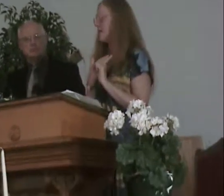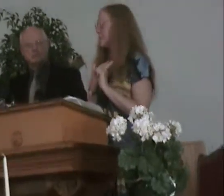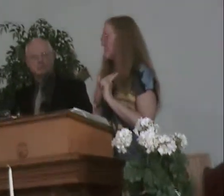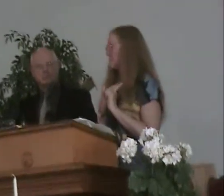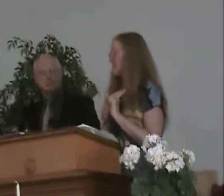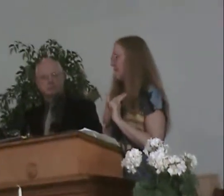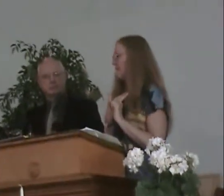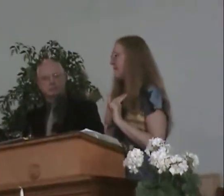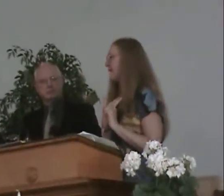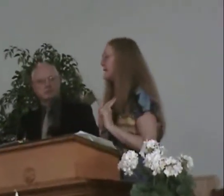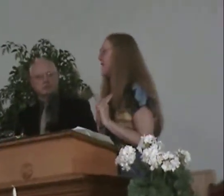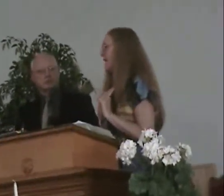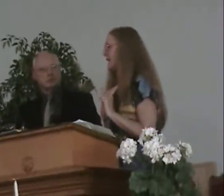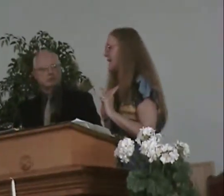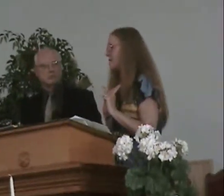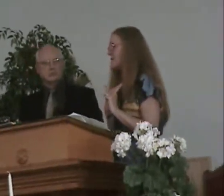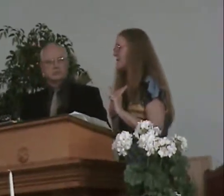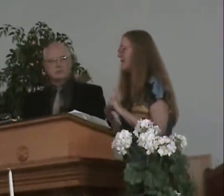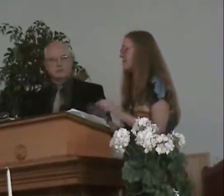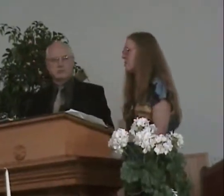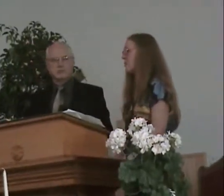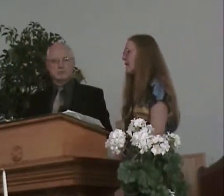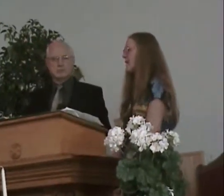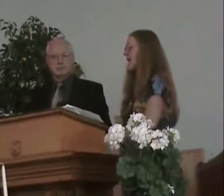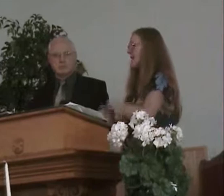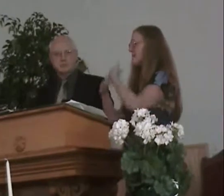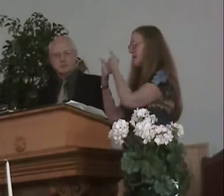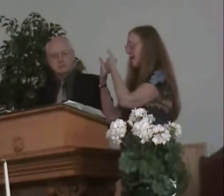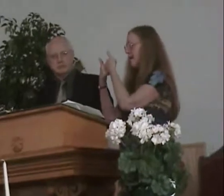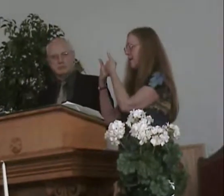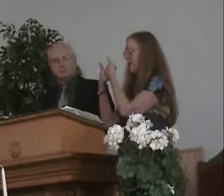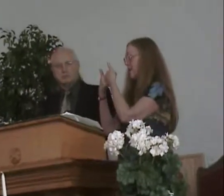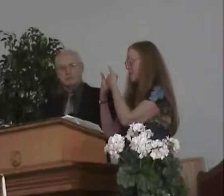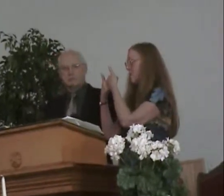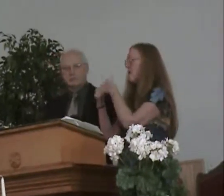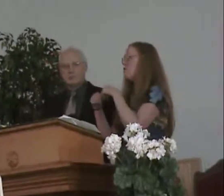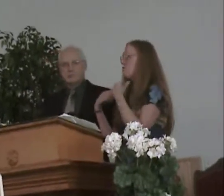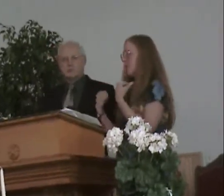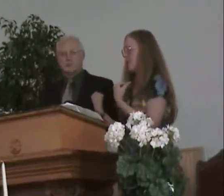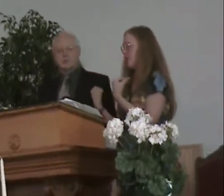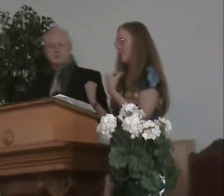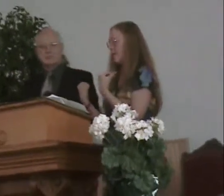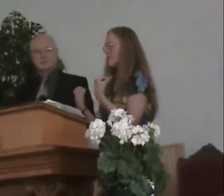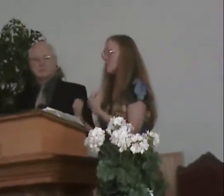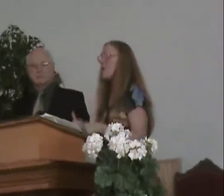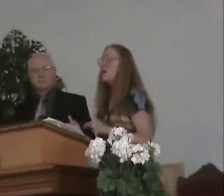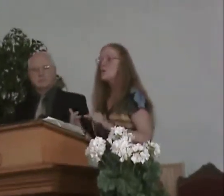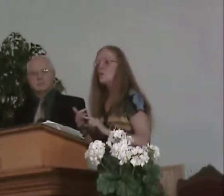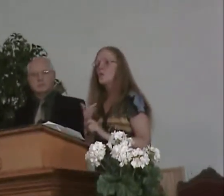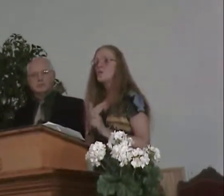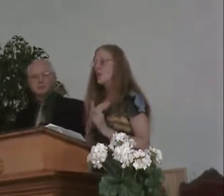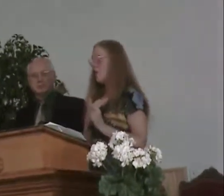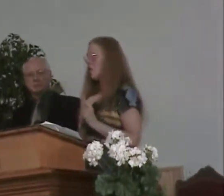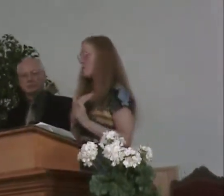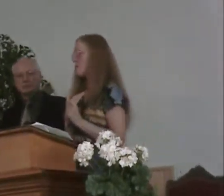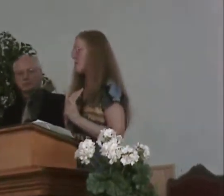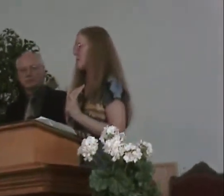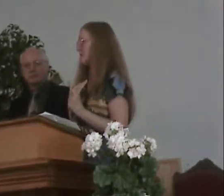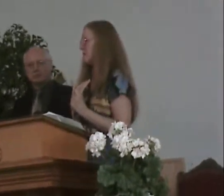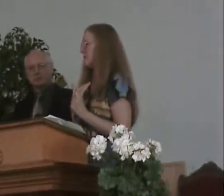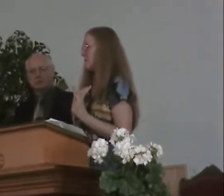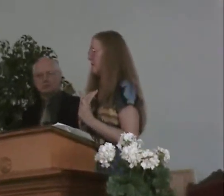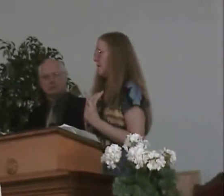gas in your vehicles. It takes electricity to bring gas out of the ground, to put it into your vehicles. Stores will